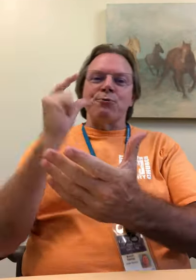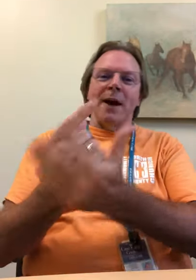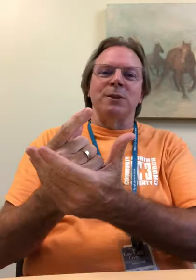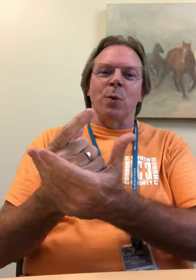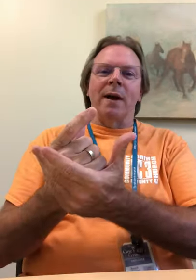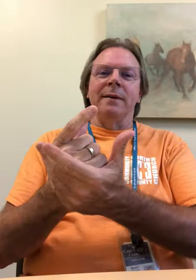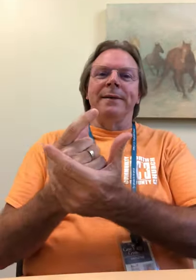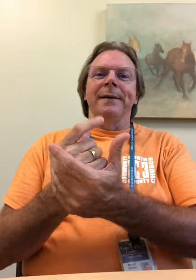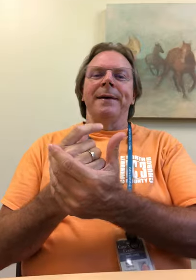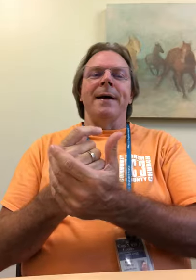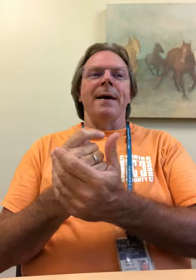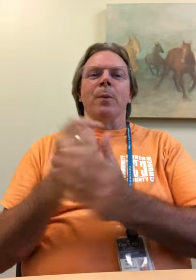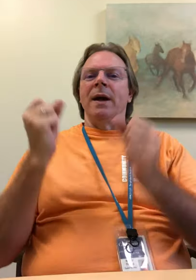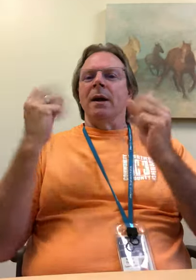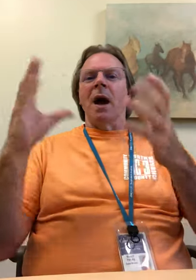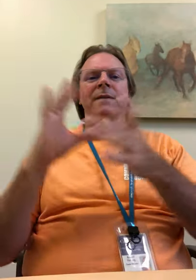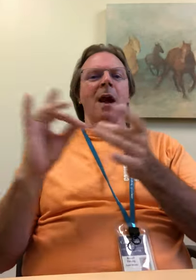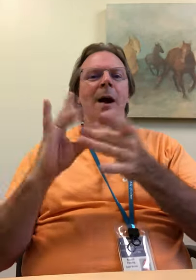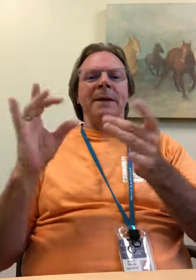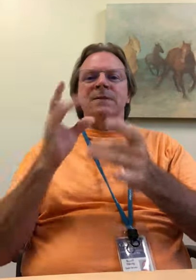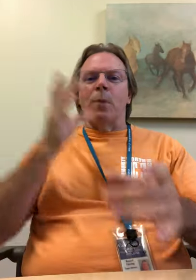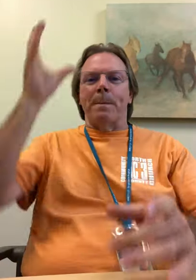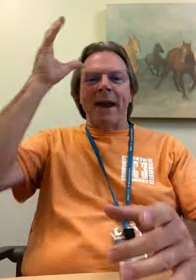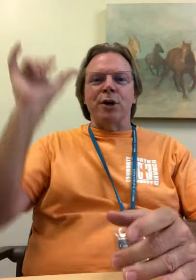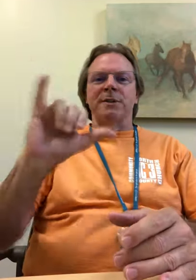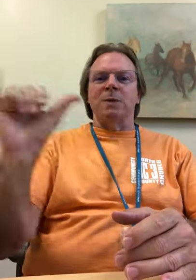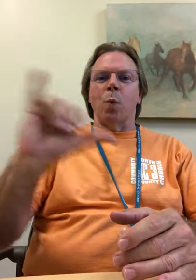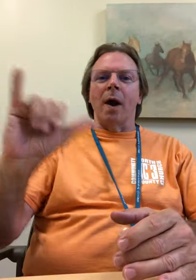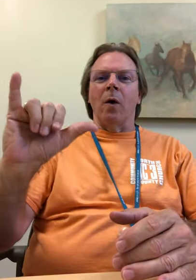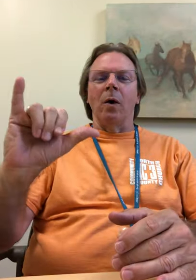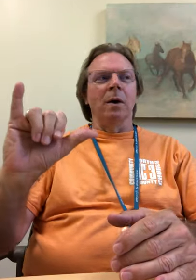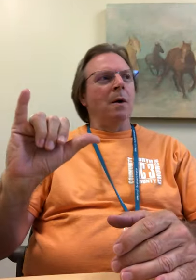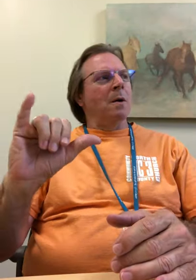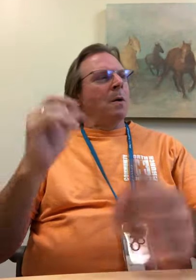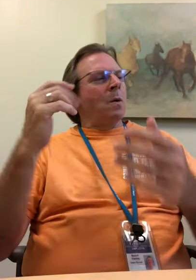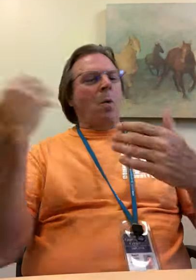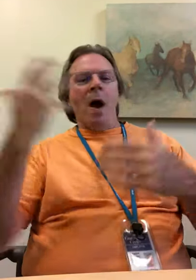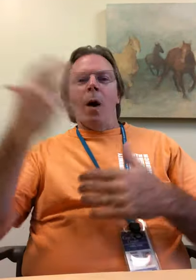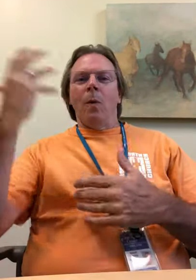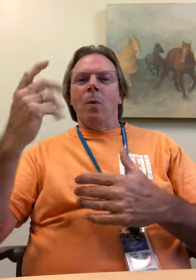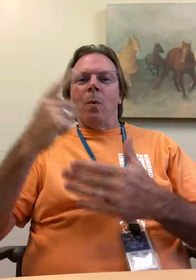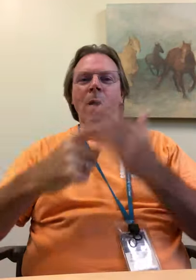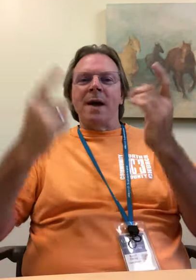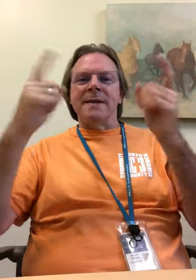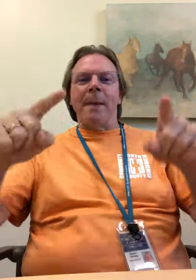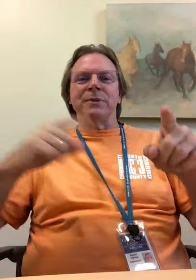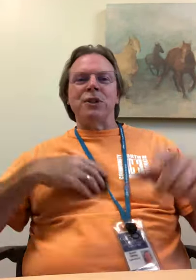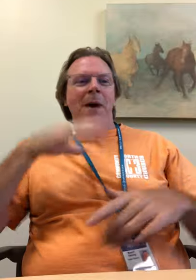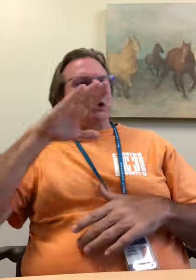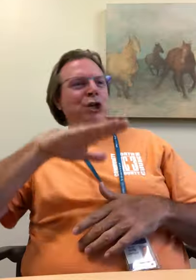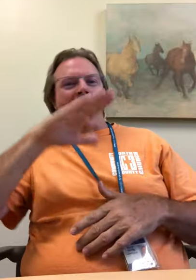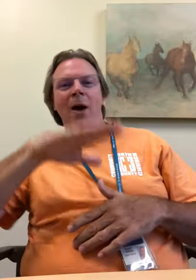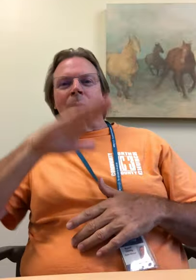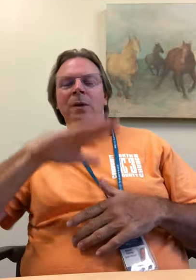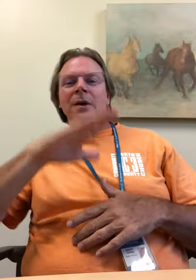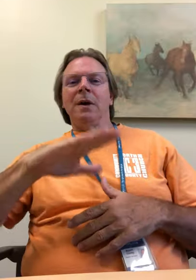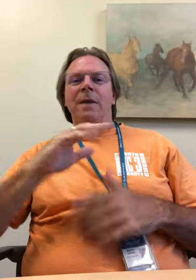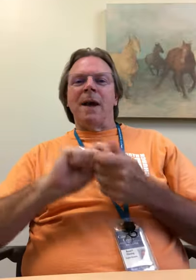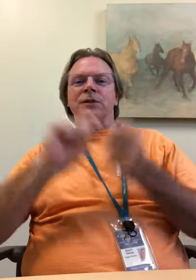graduate. And we get a lot of comments from parents as well. Wow, what has happened to my child that has